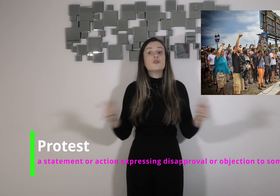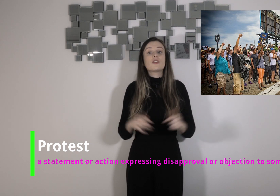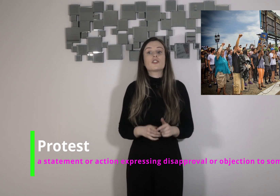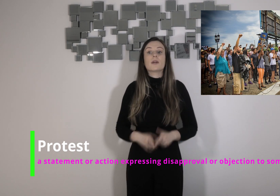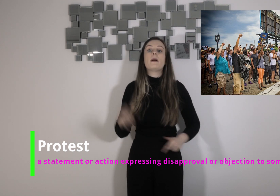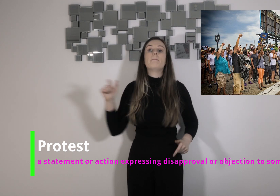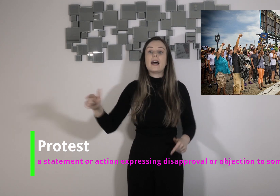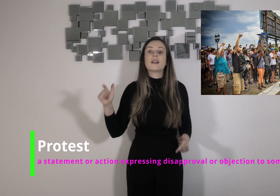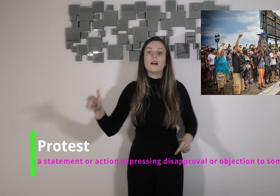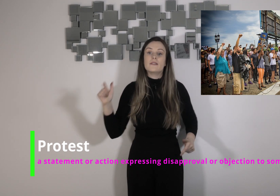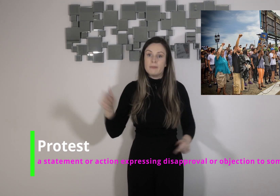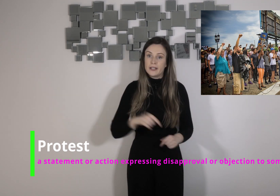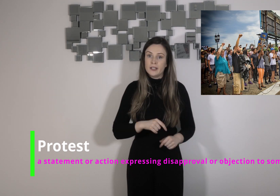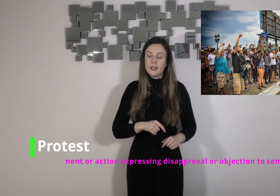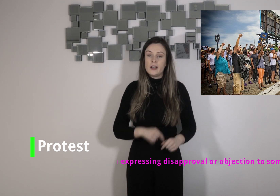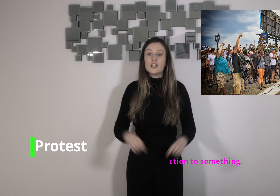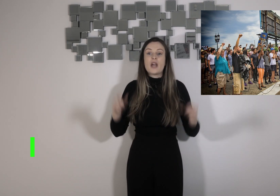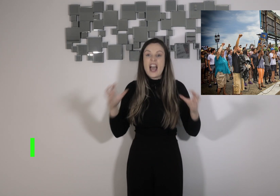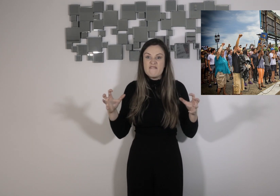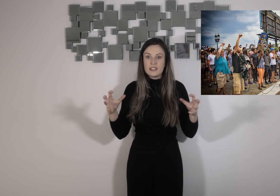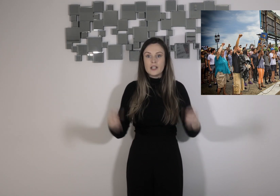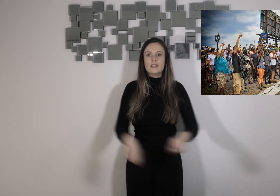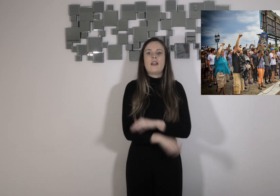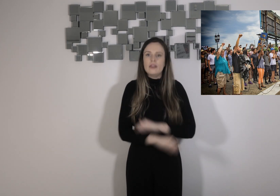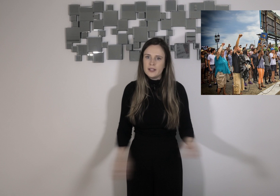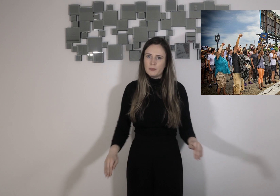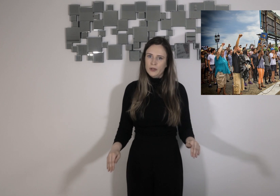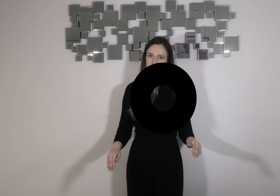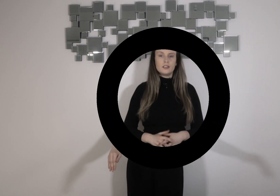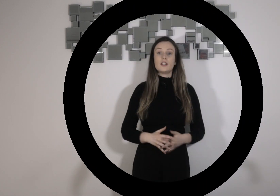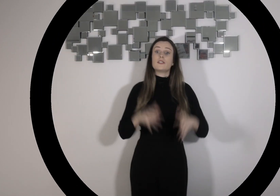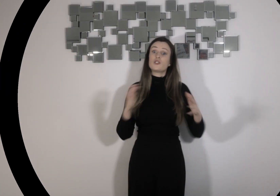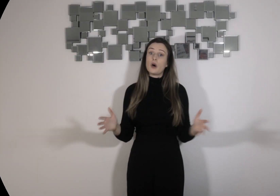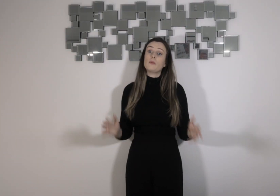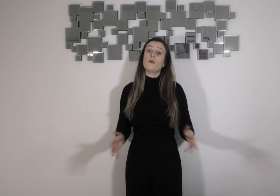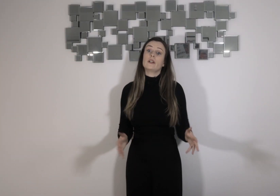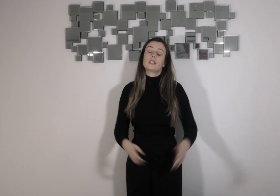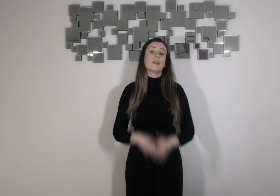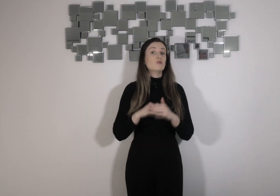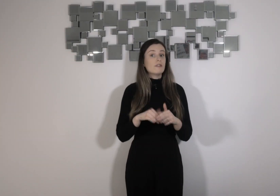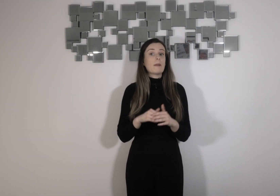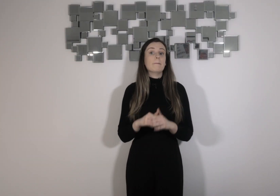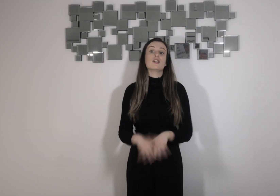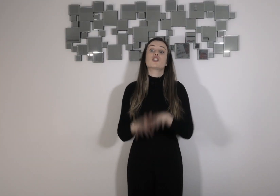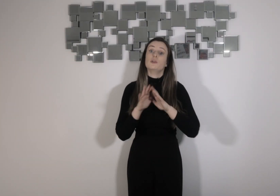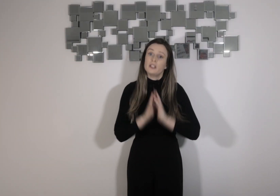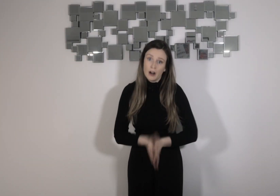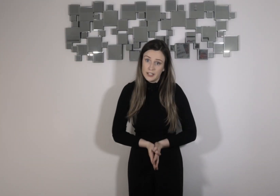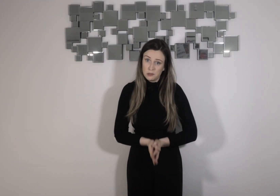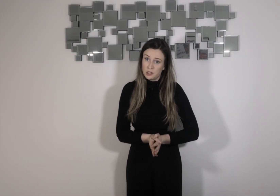using the term Black Lives Matter to emphasise this point. It's so important that we remember to be kind to